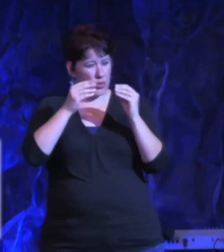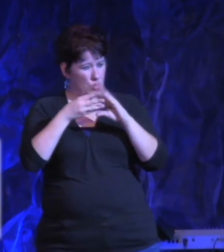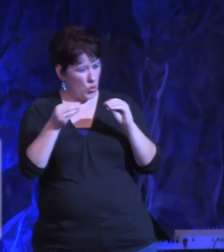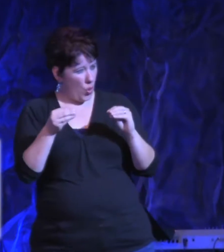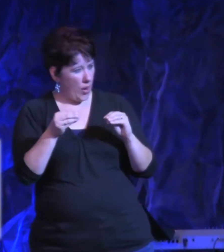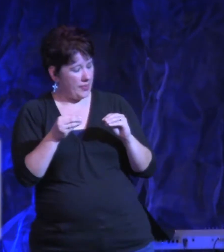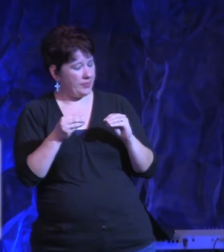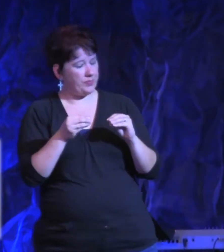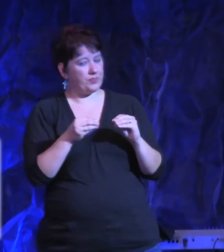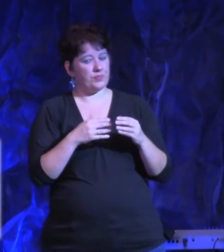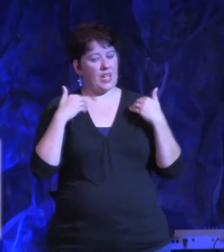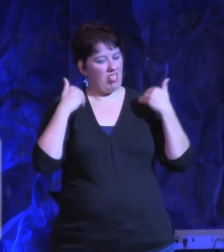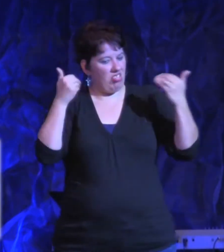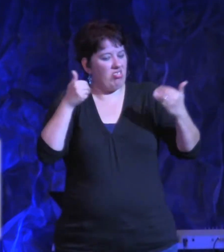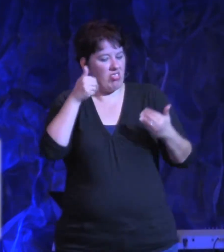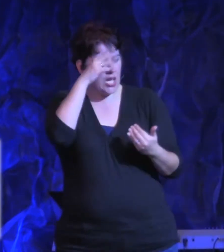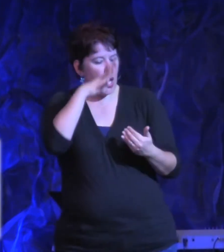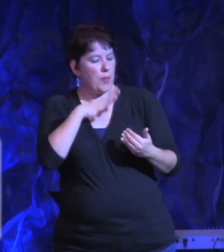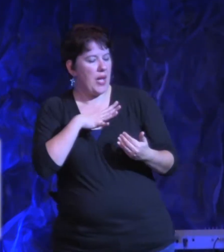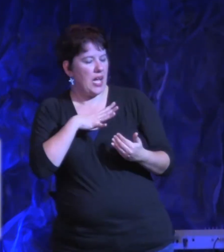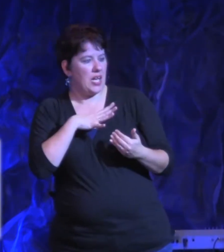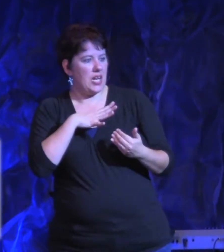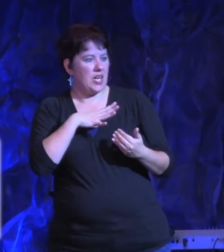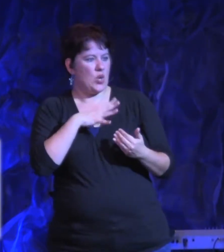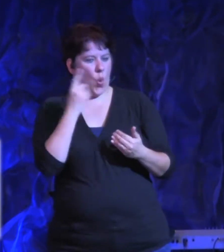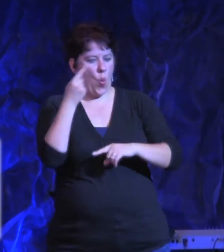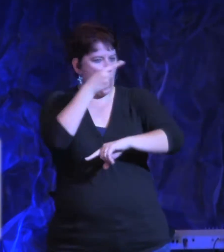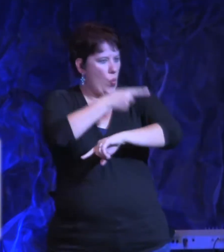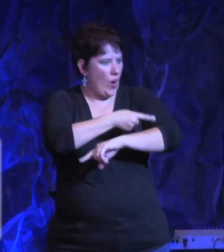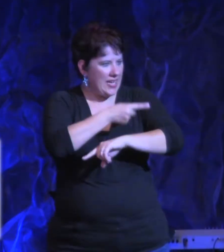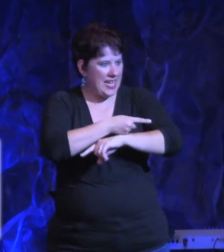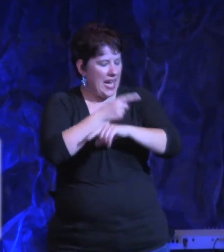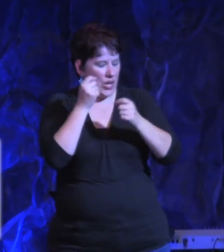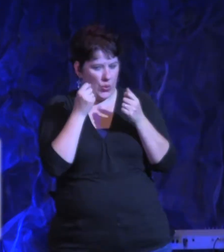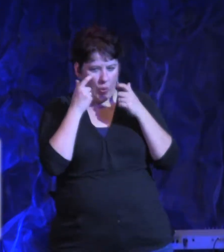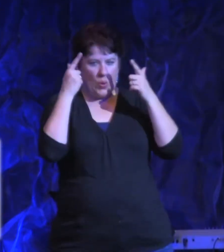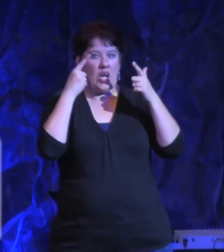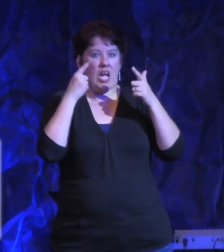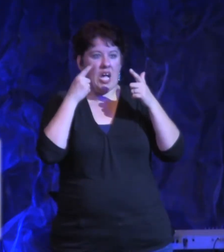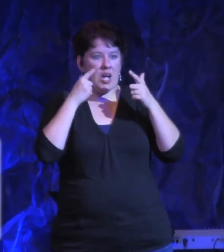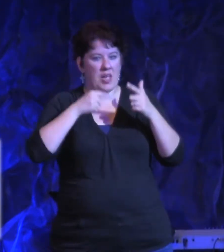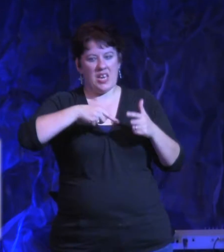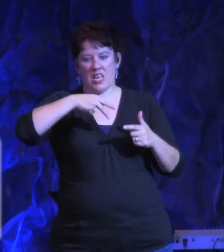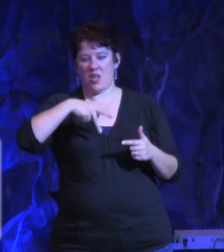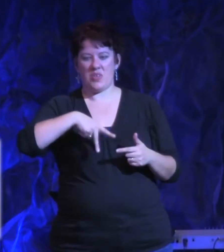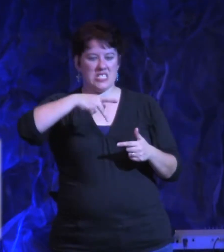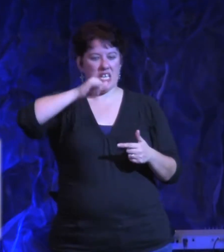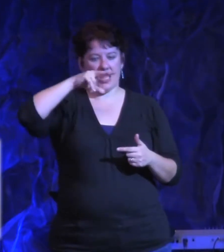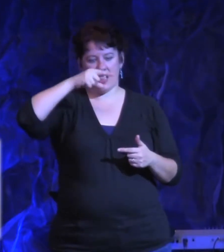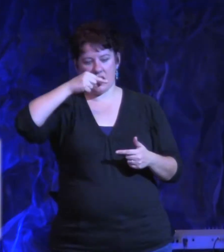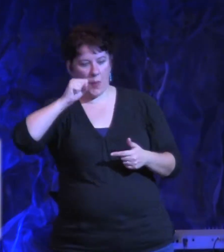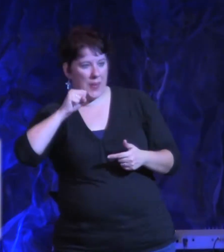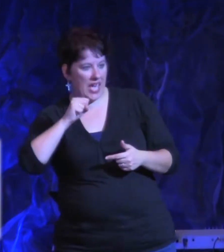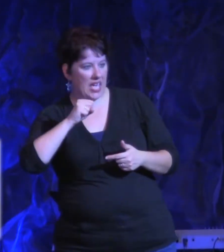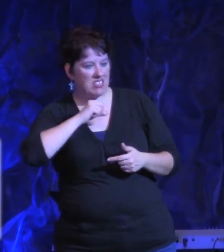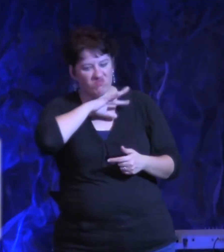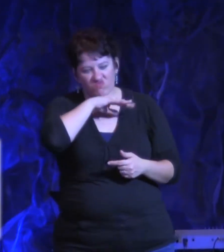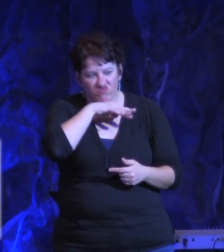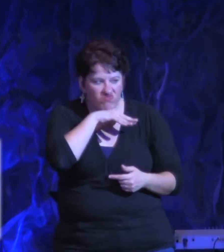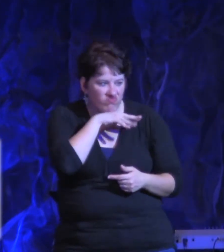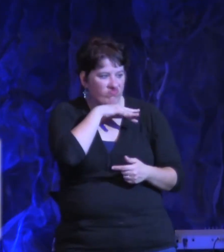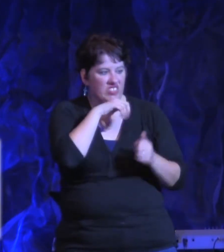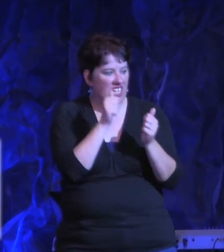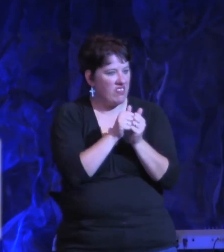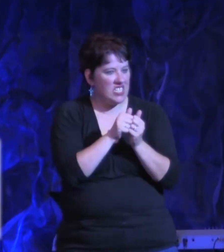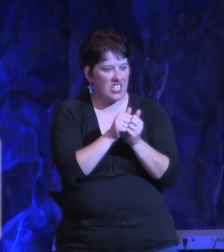whenever he woke up in the pig's pen, he said, Wait a minute, what am I doing here? And the Bible says in Luke 15, 17, When he came to his senses, he said,